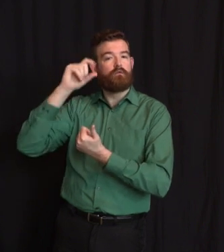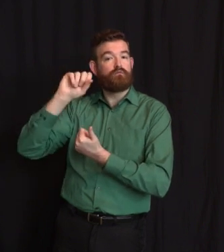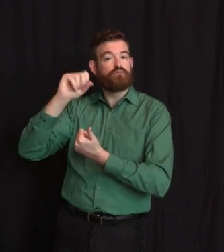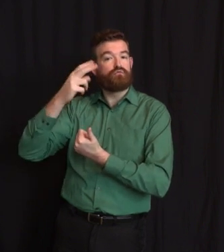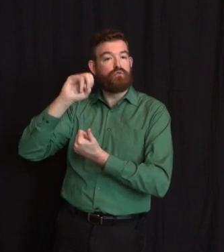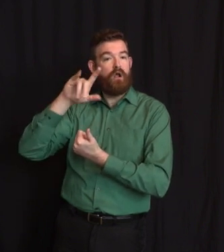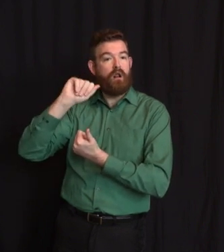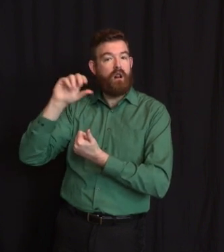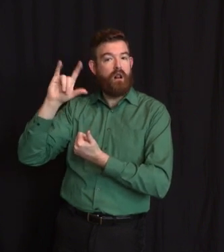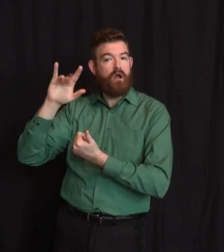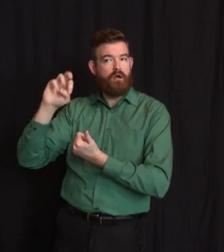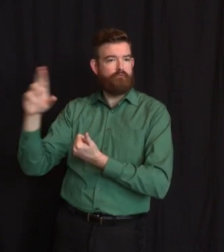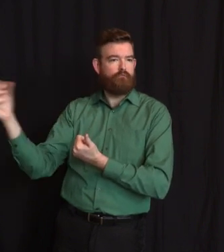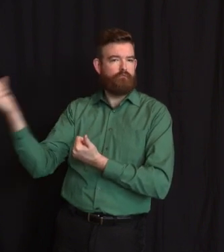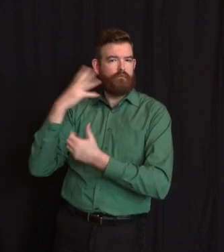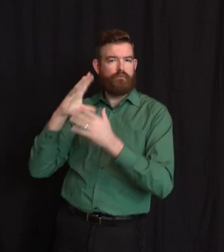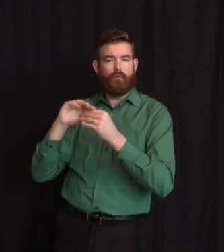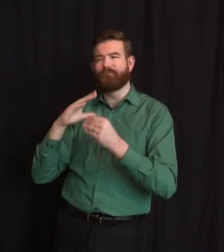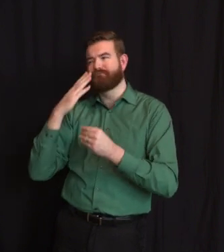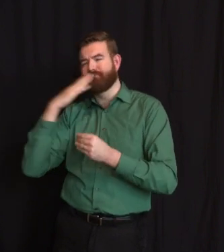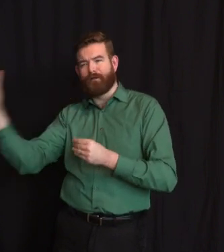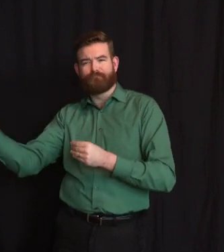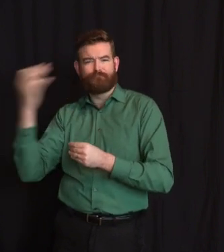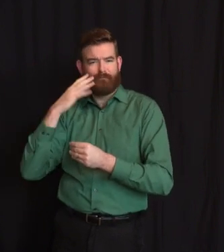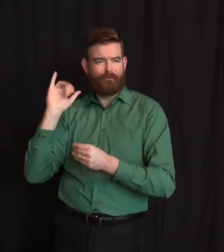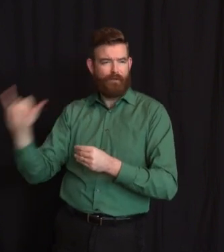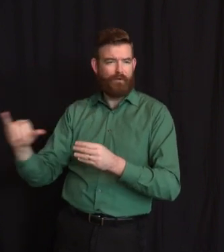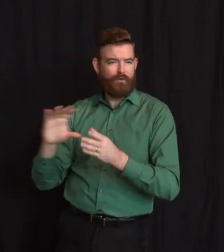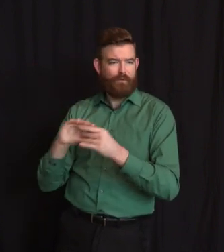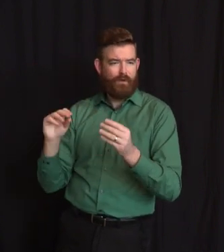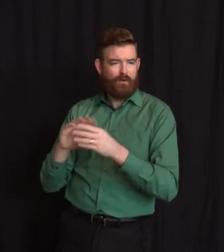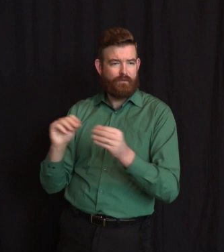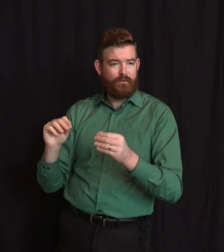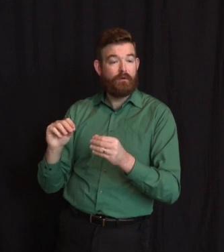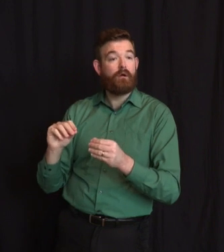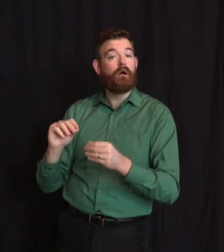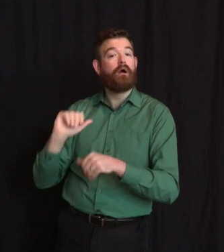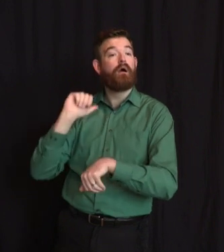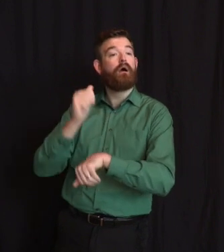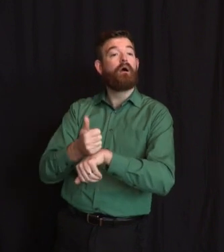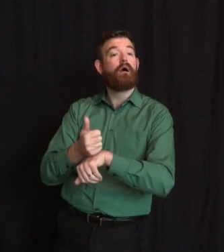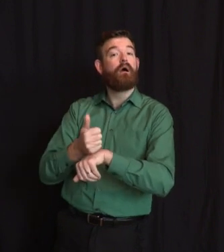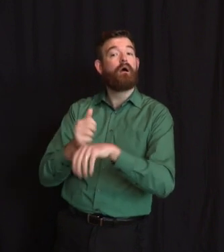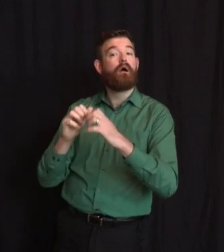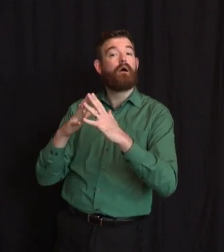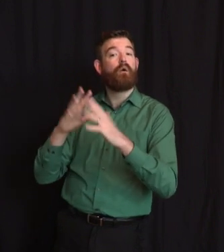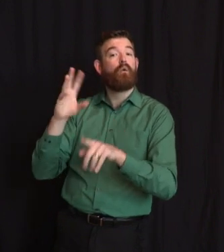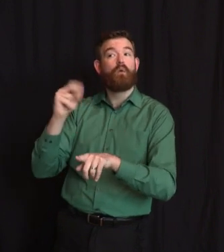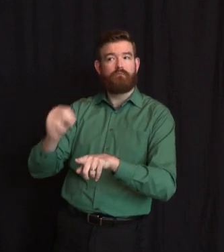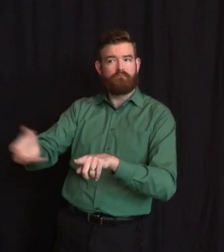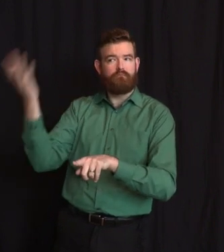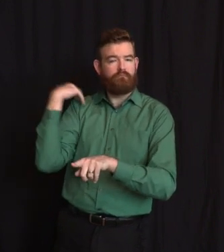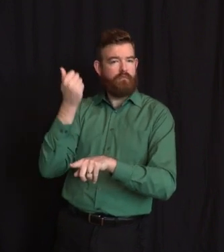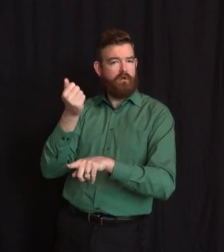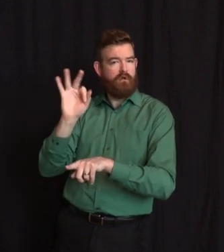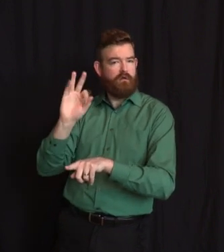1964. And for 56 years, this group of dynamic and service driven African American women